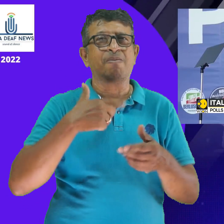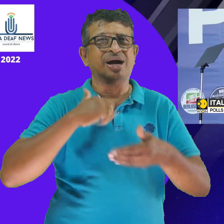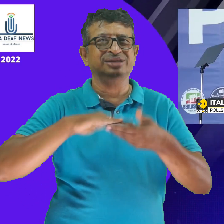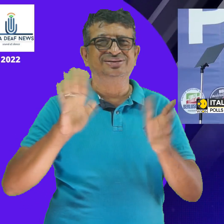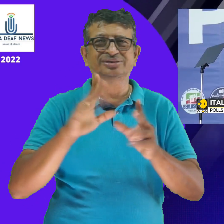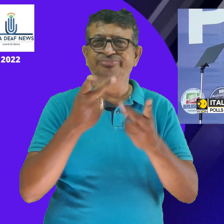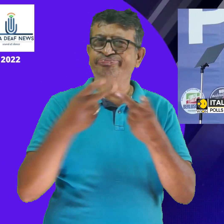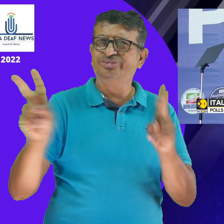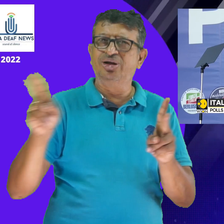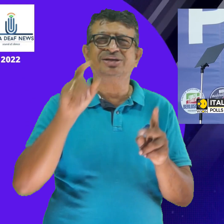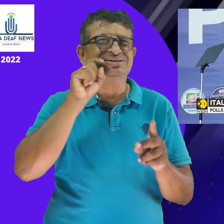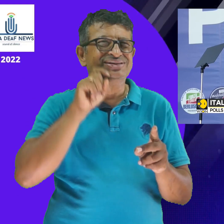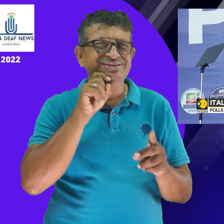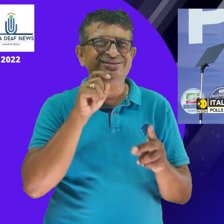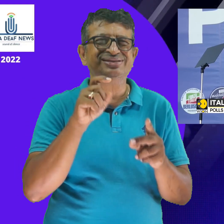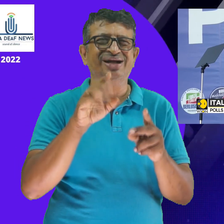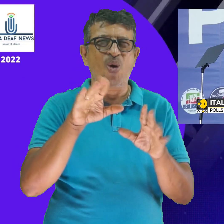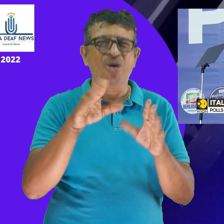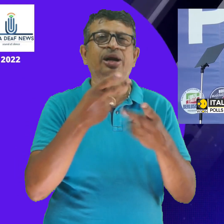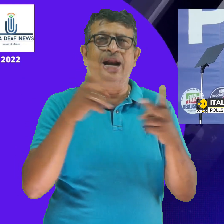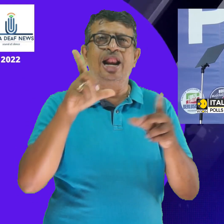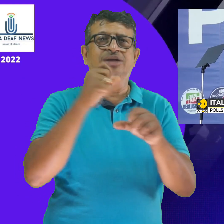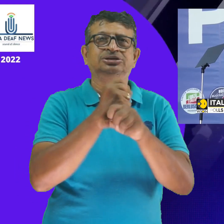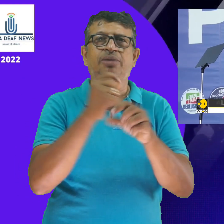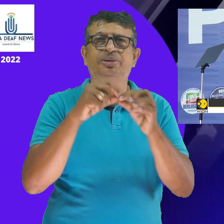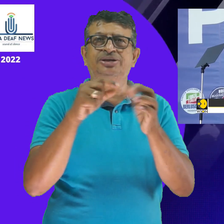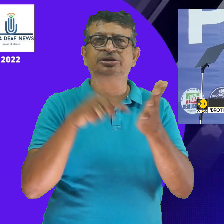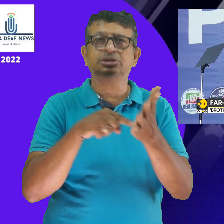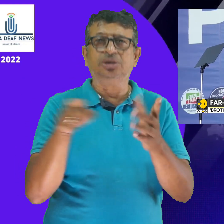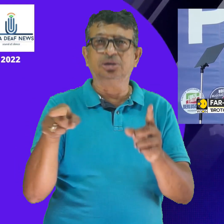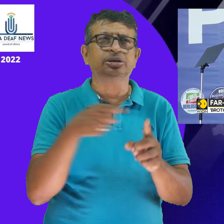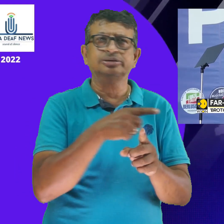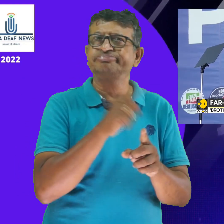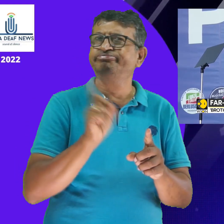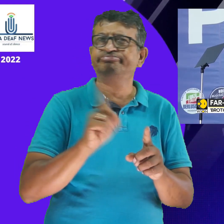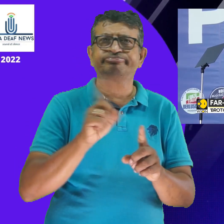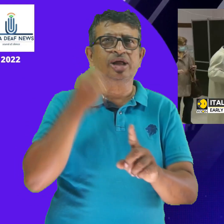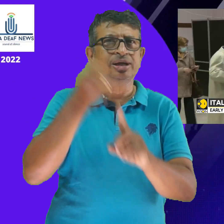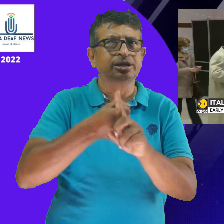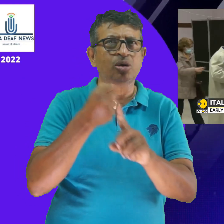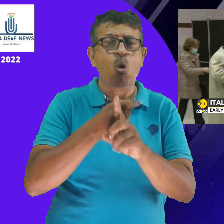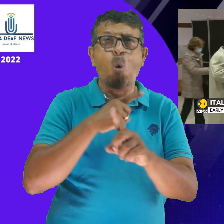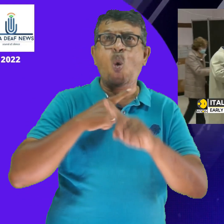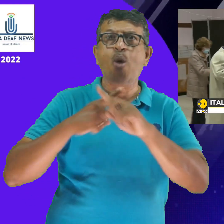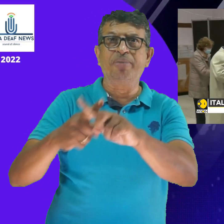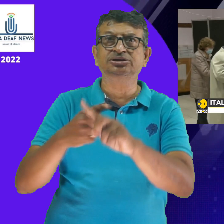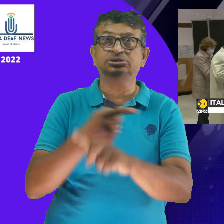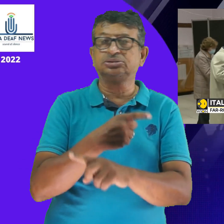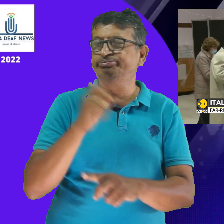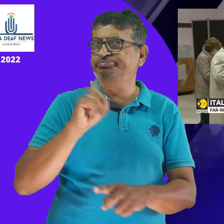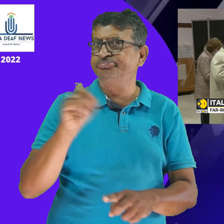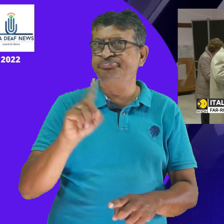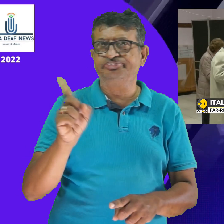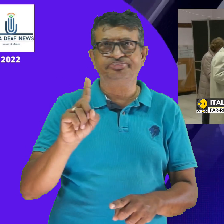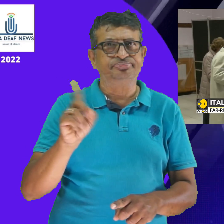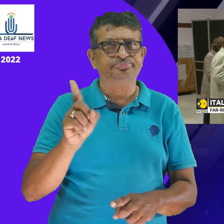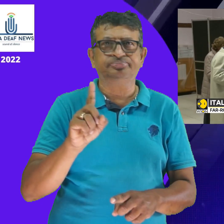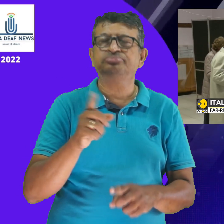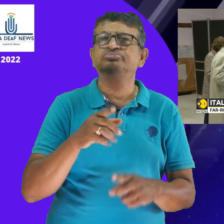Moreover, Brothers of Italy party's motto is also extremely controversial as well. The motto goes to elect its new parliament. Many of Europe's leaders are watching this vote